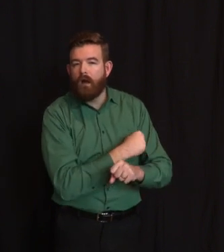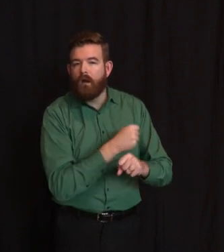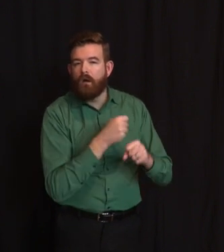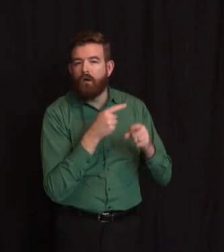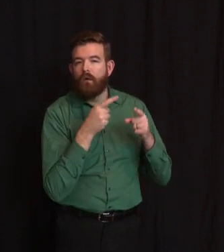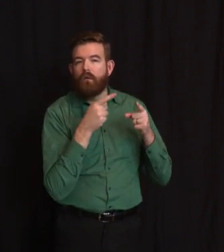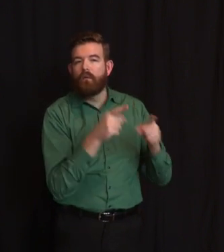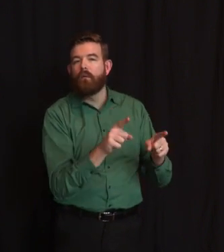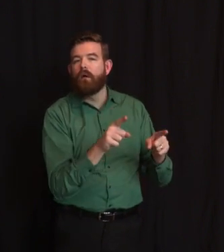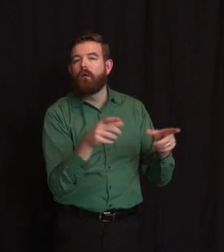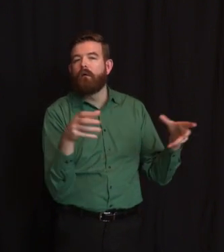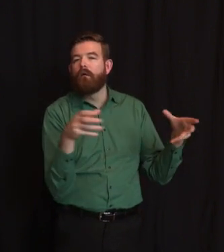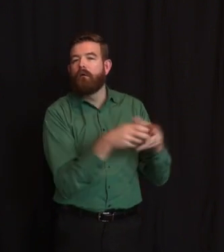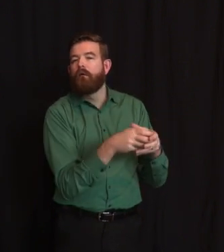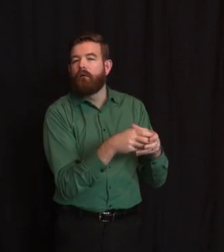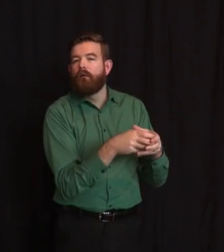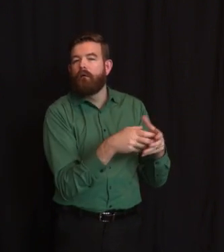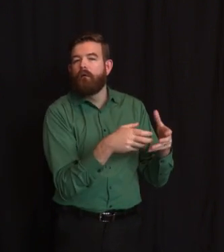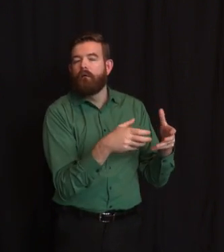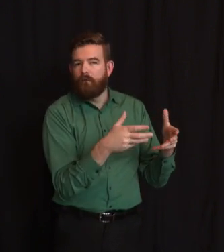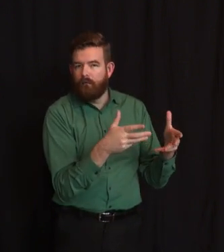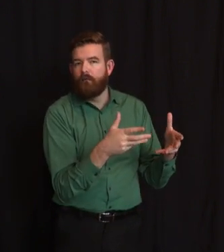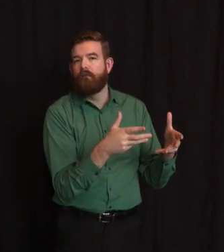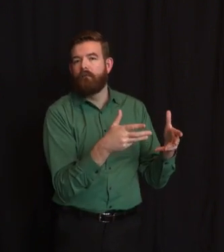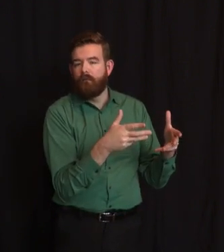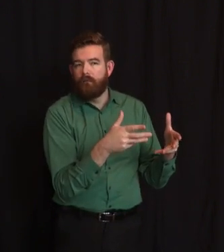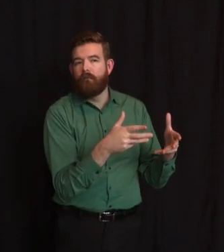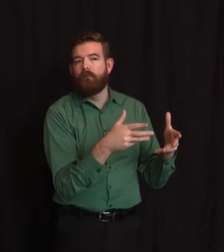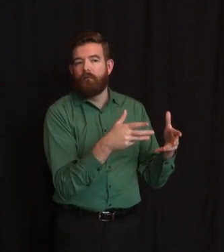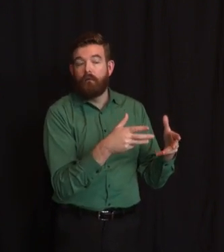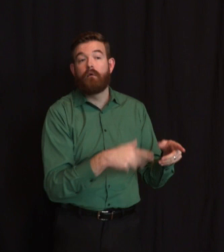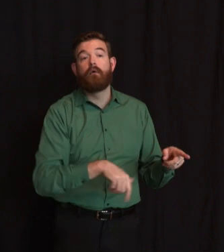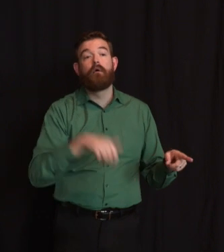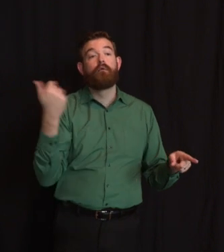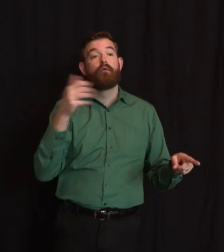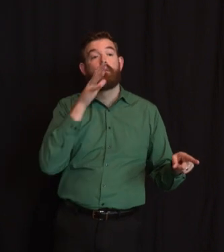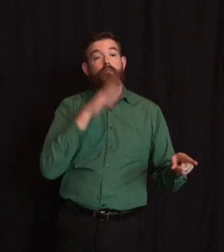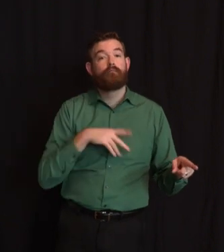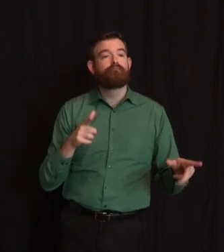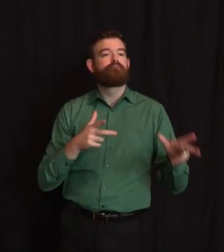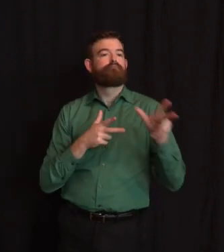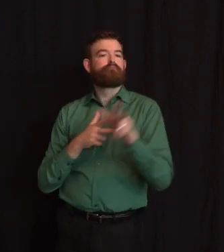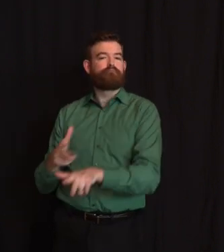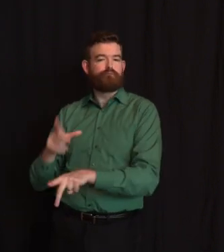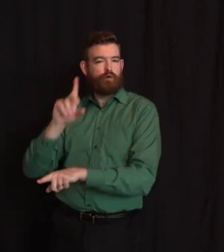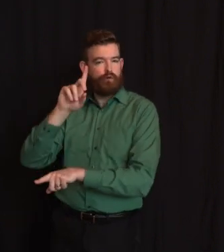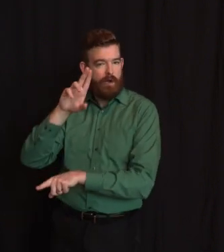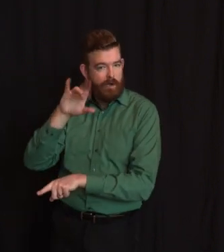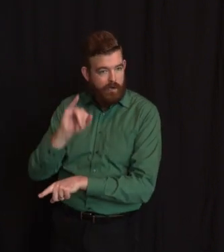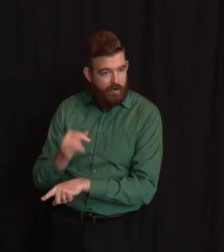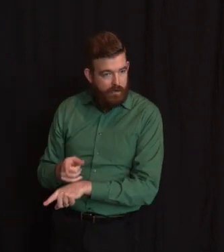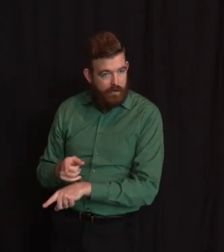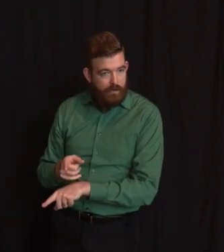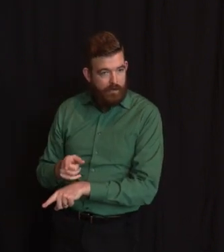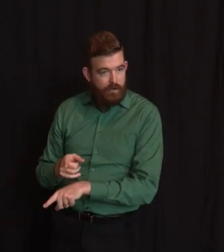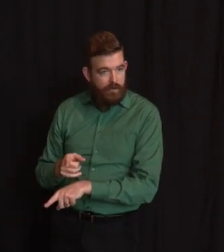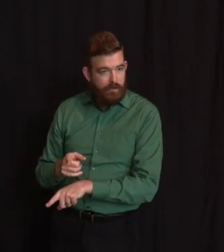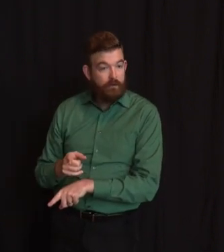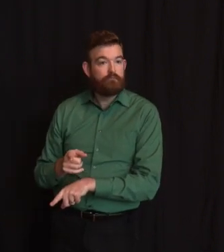cited for driving under the influence and as well as endangering the welfare of children. She had two small children in the car, and her ALCO